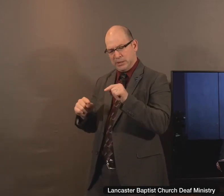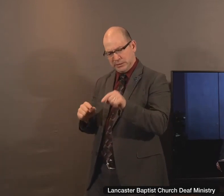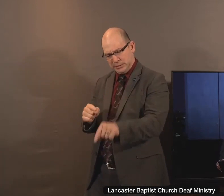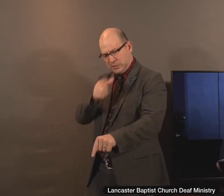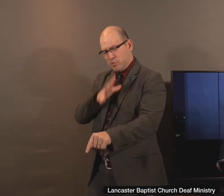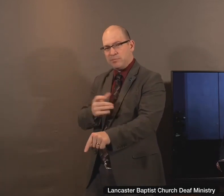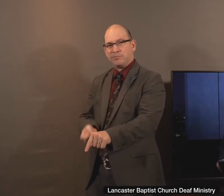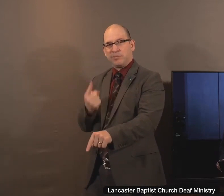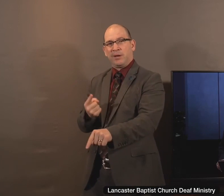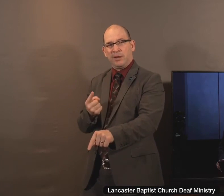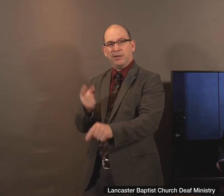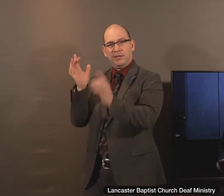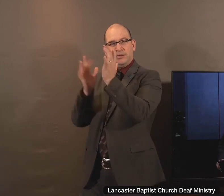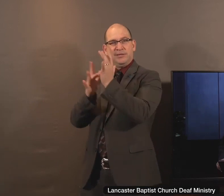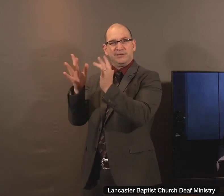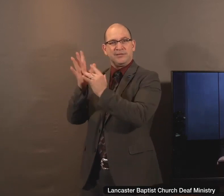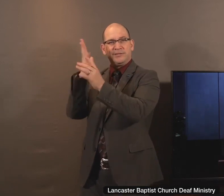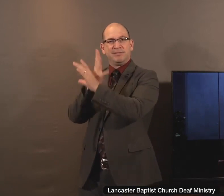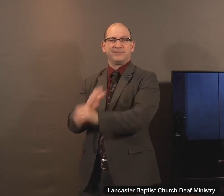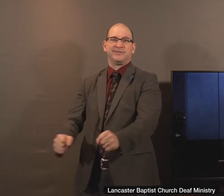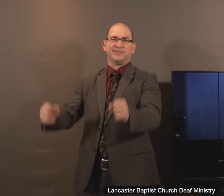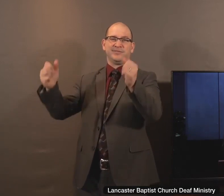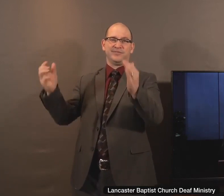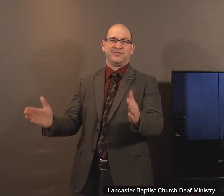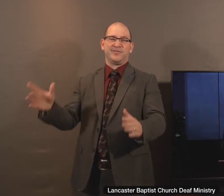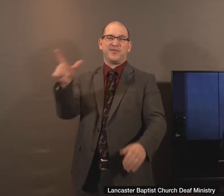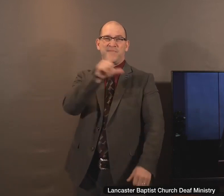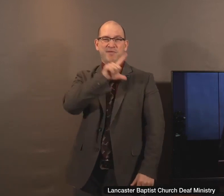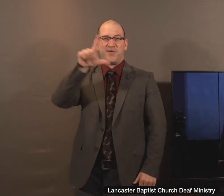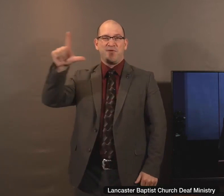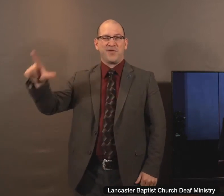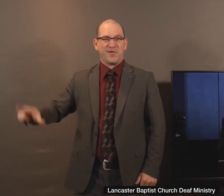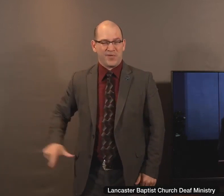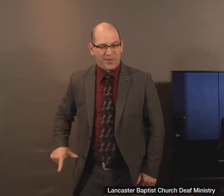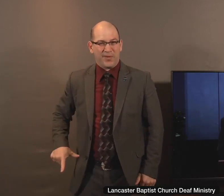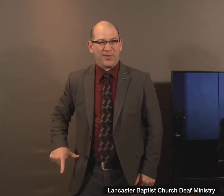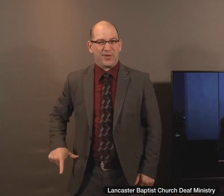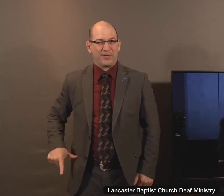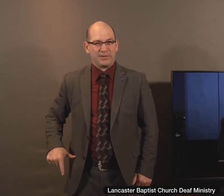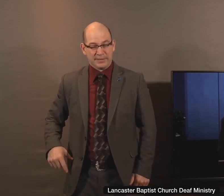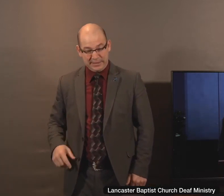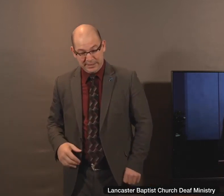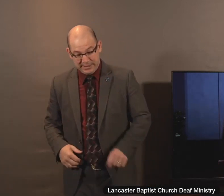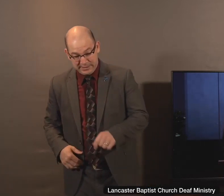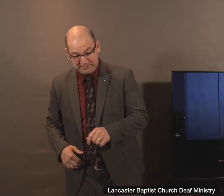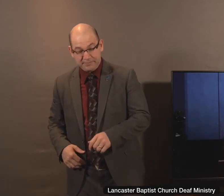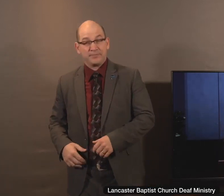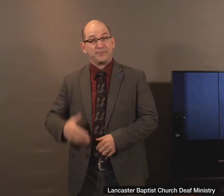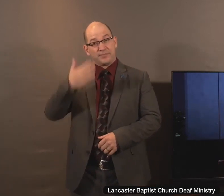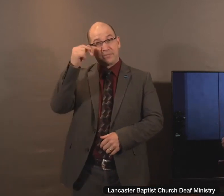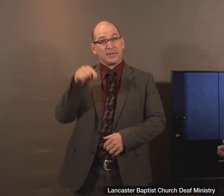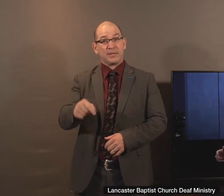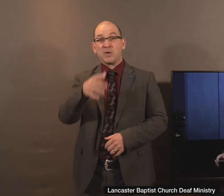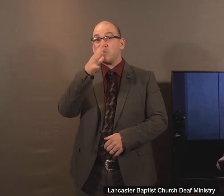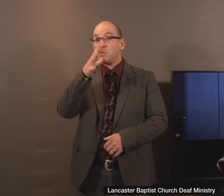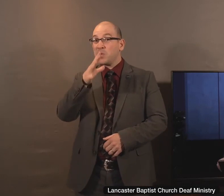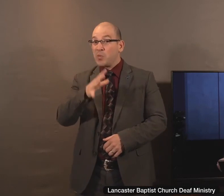and as the Lord, Christ the anointed. This woman's reputation caused the Pharisee to become very nervous,